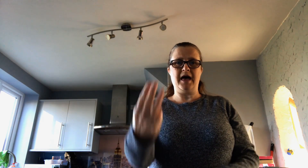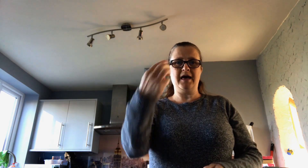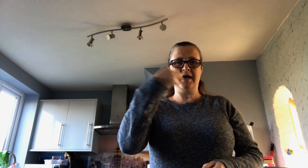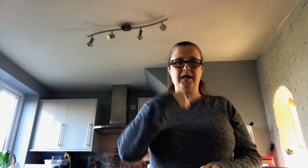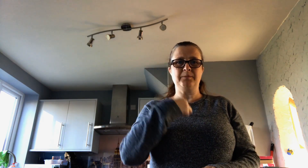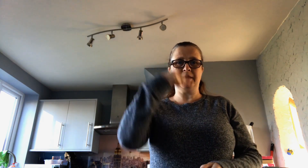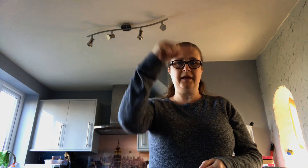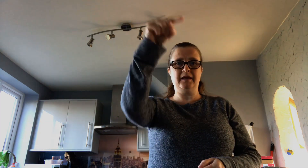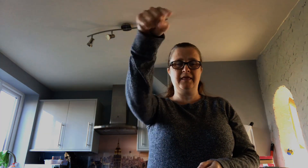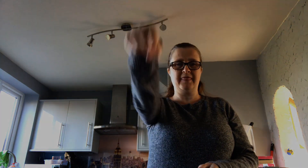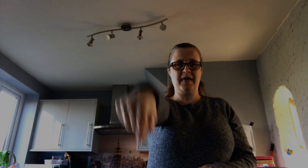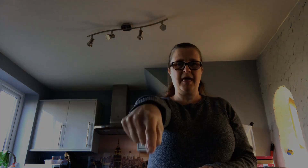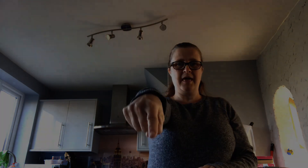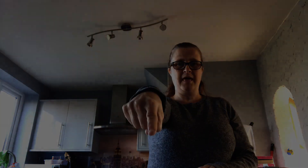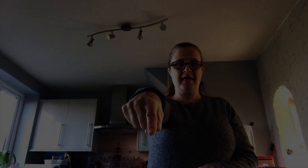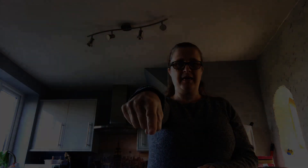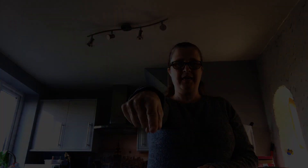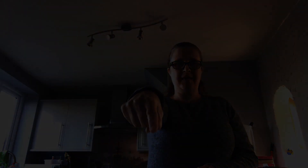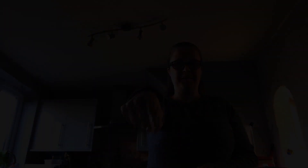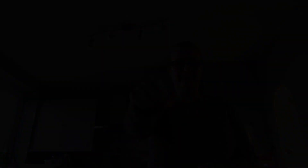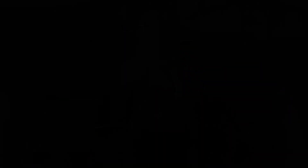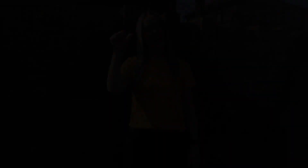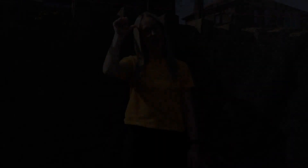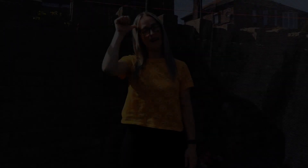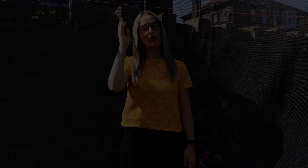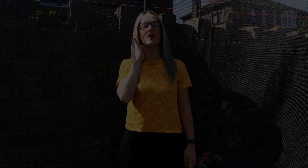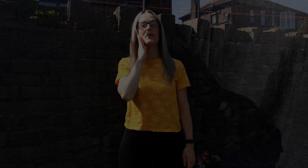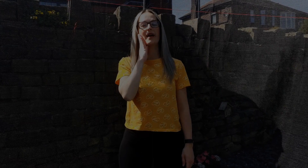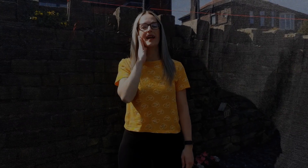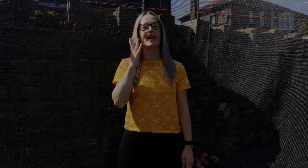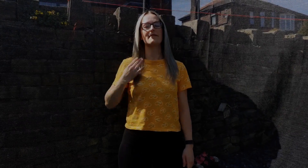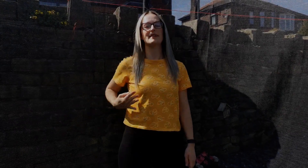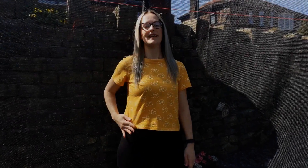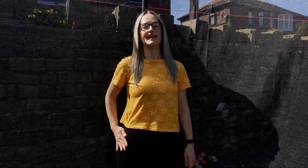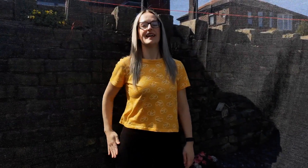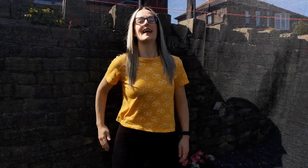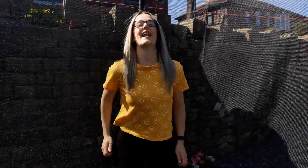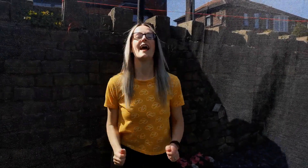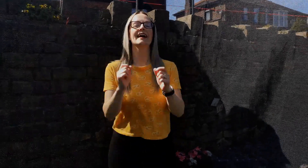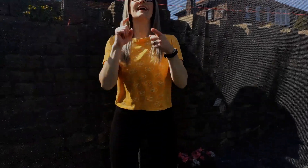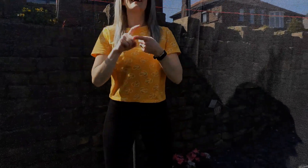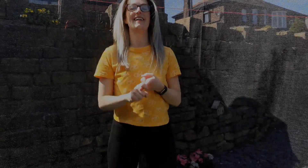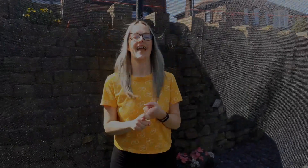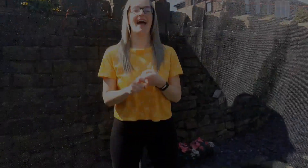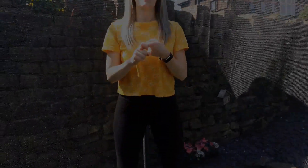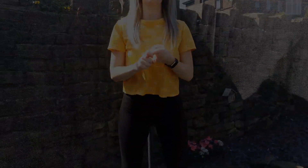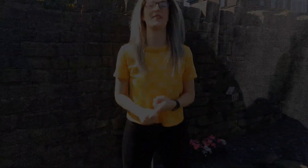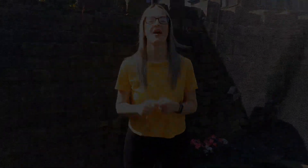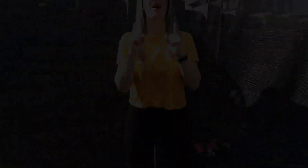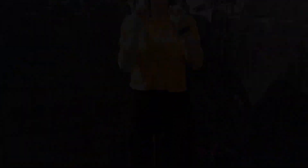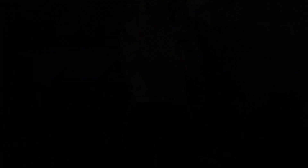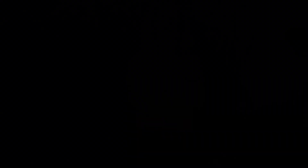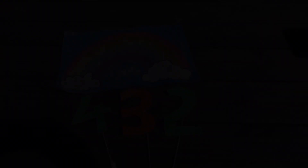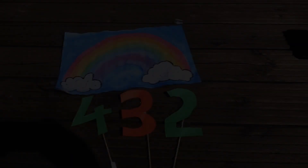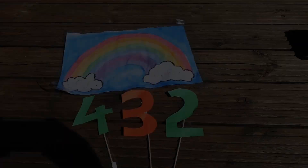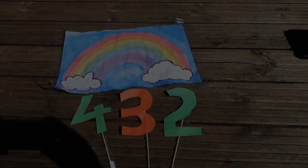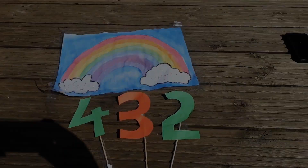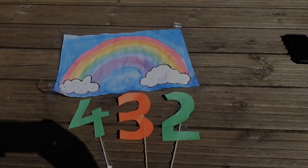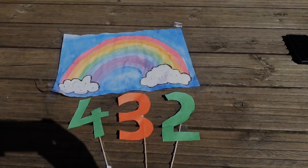there And I know when I need it I can count on you like